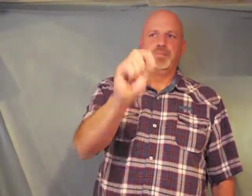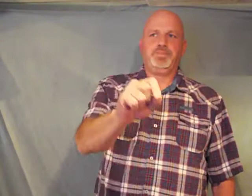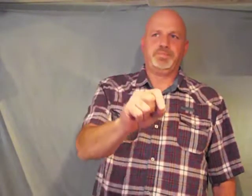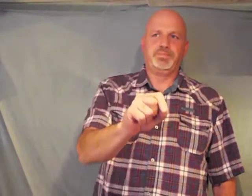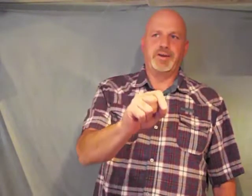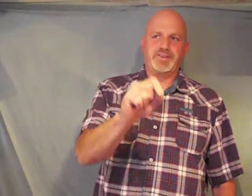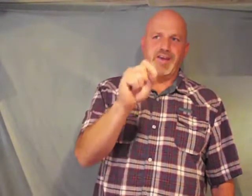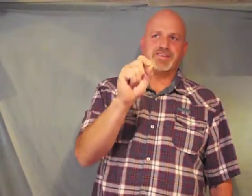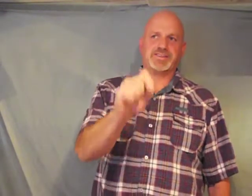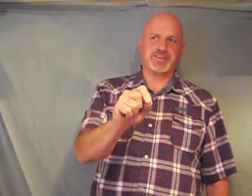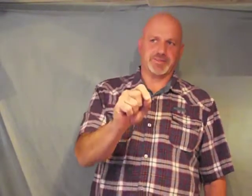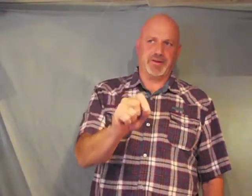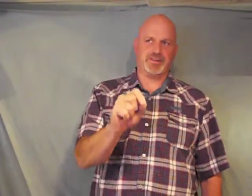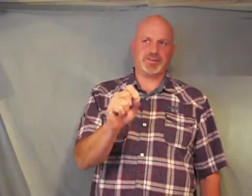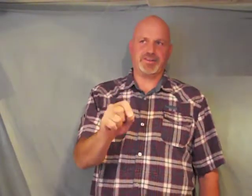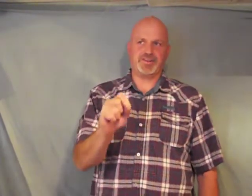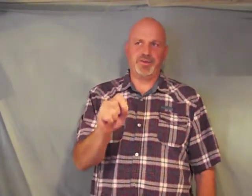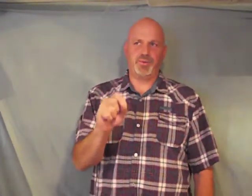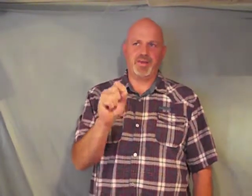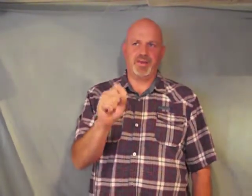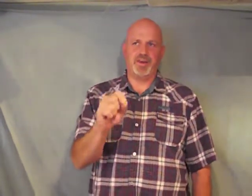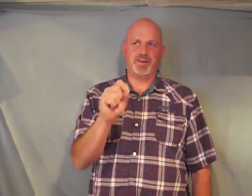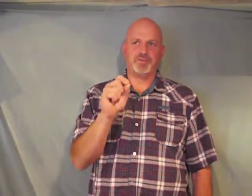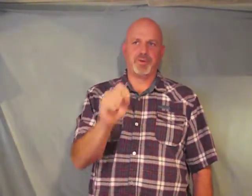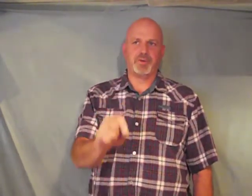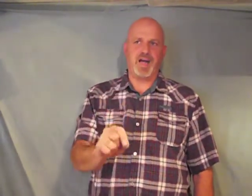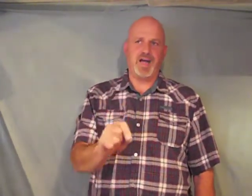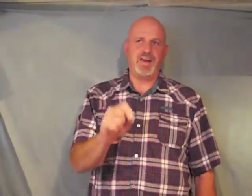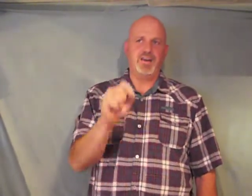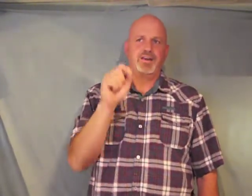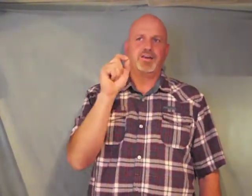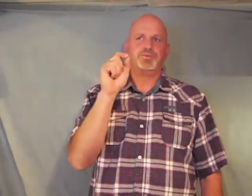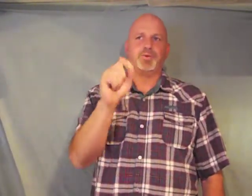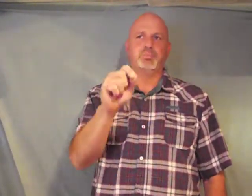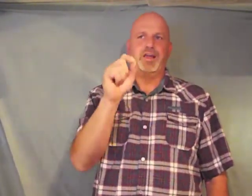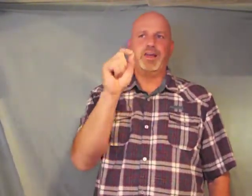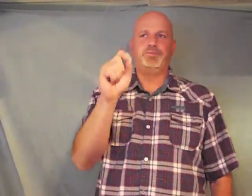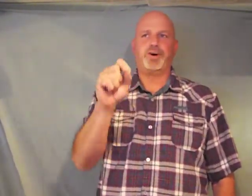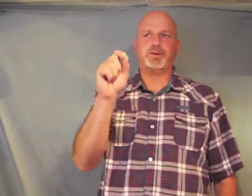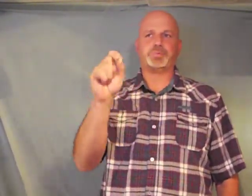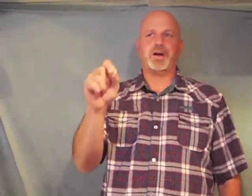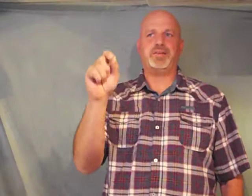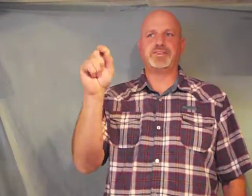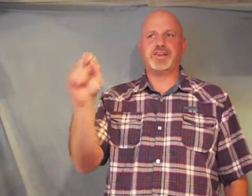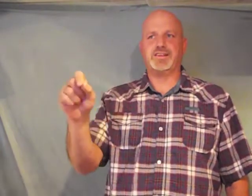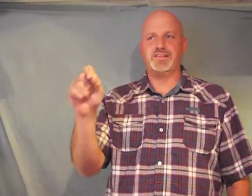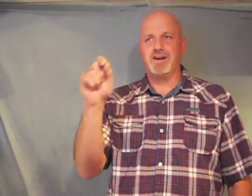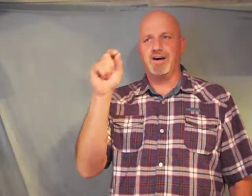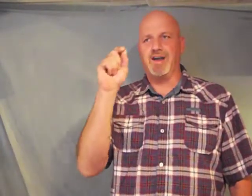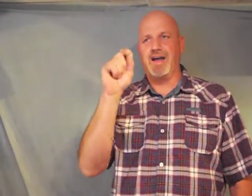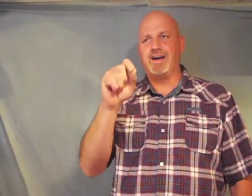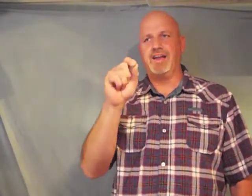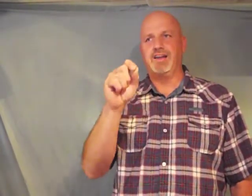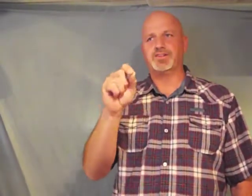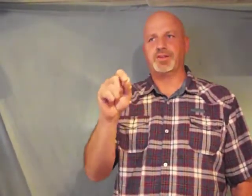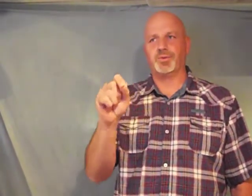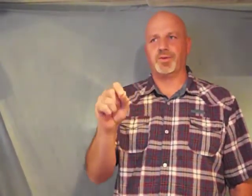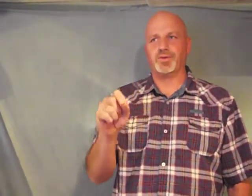but test the spirits to see whether they are from God for many false prophets had gone out into the world